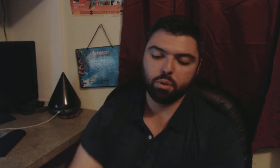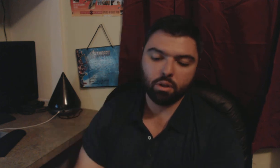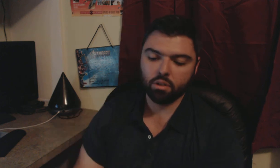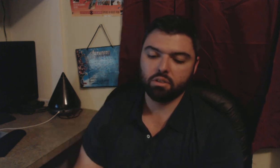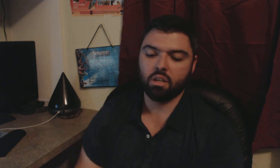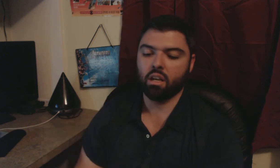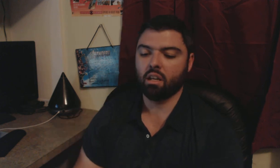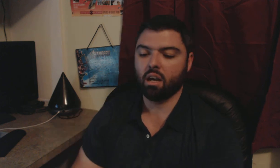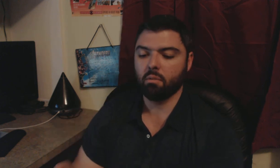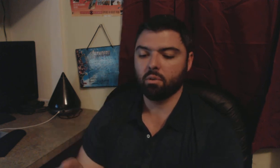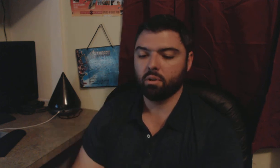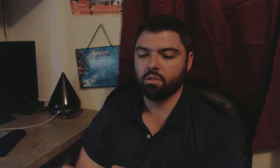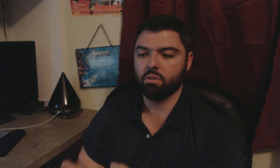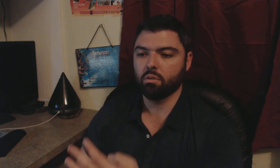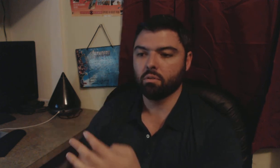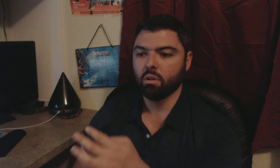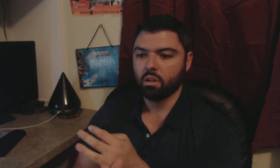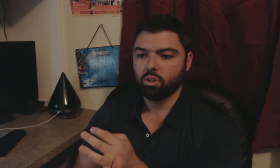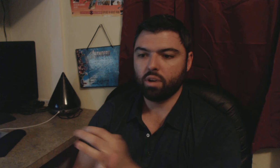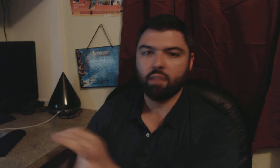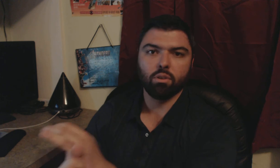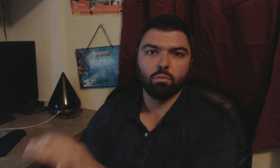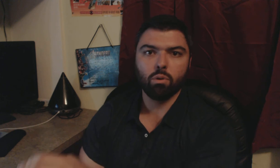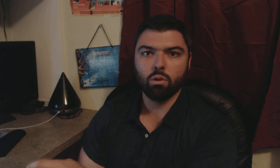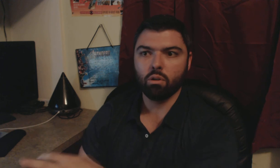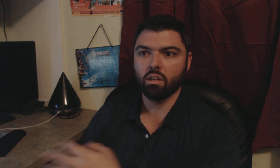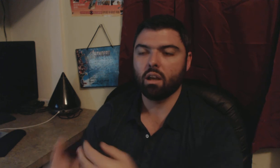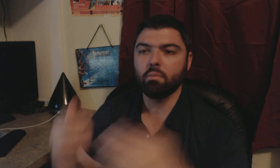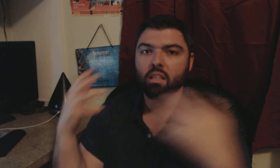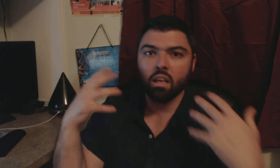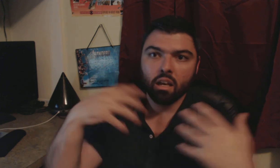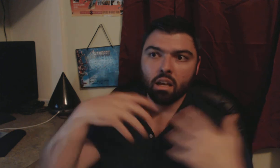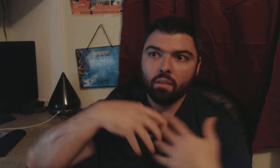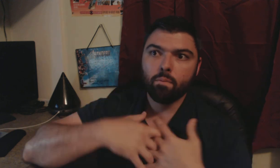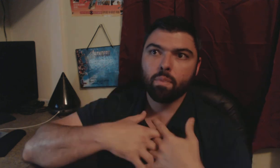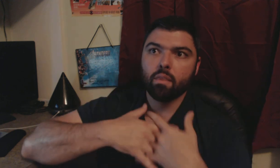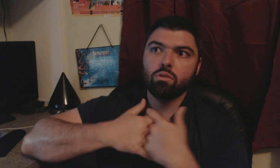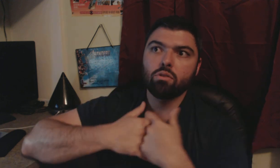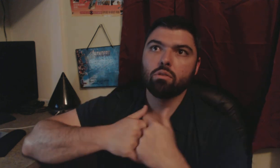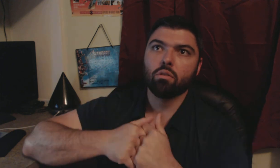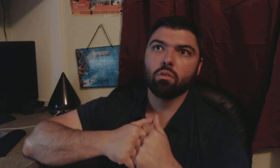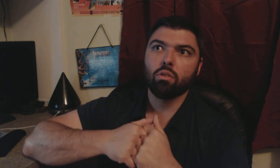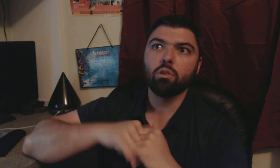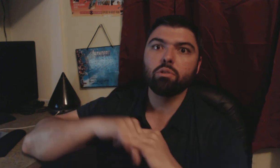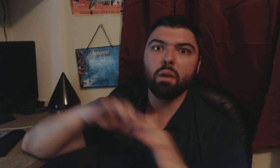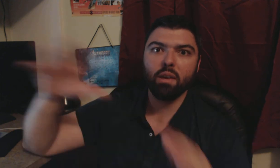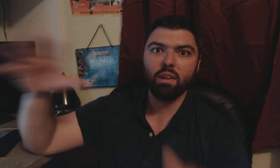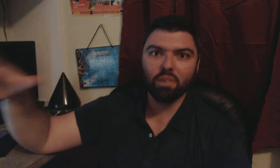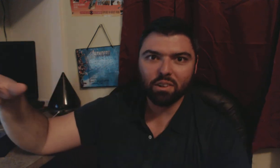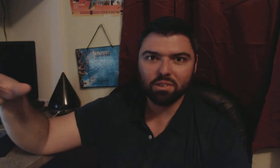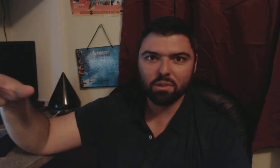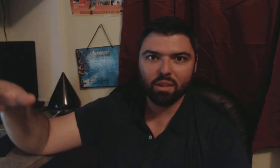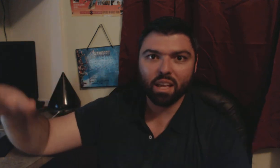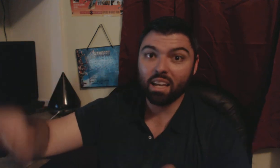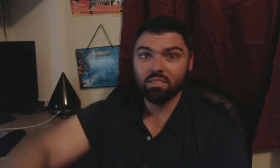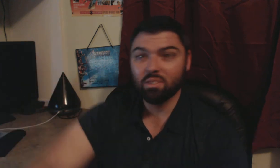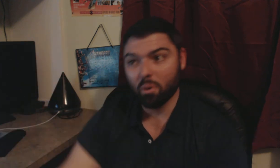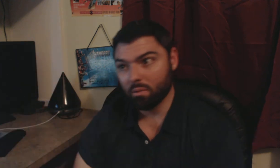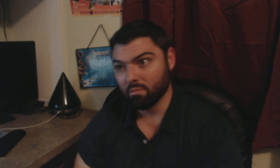books and i'm going to travel the world and i mean those may be your long-term plans or